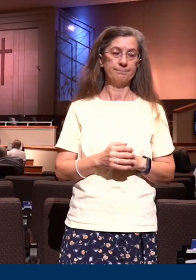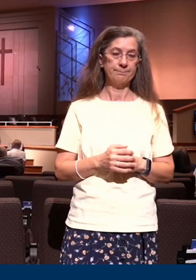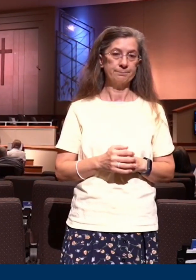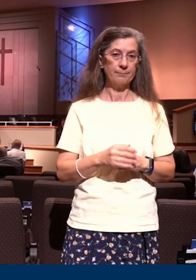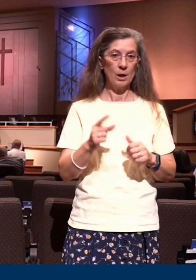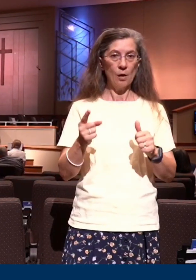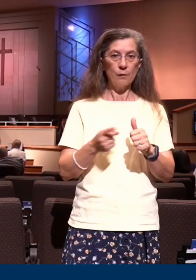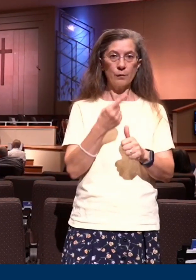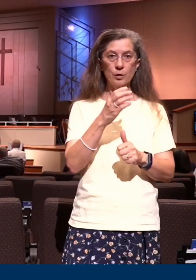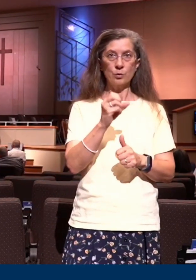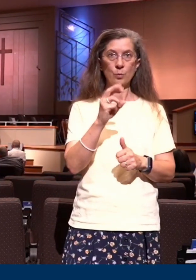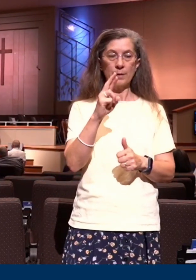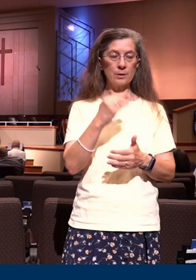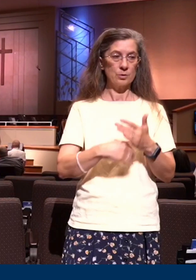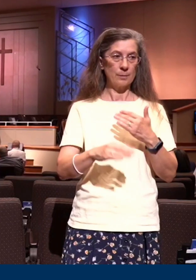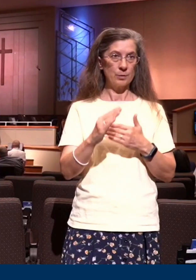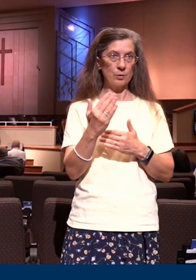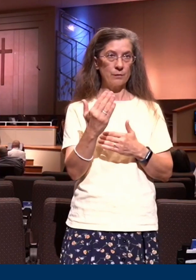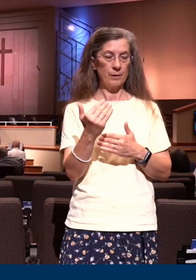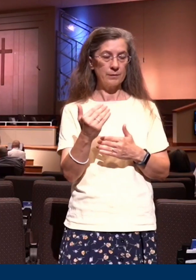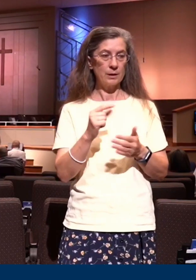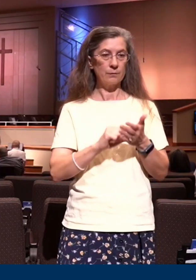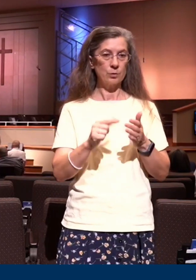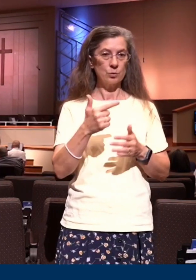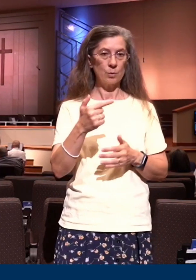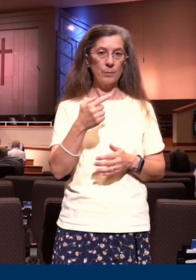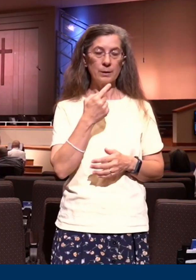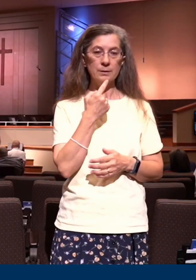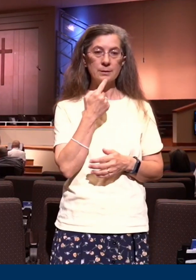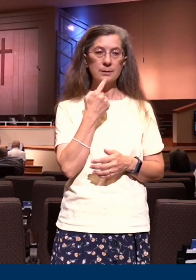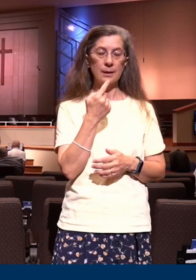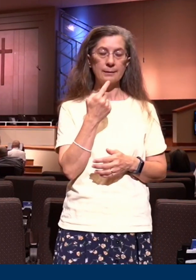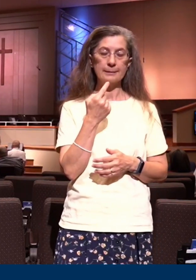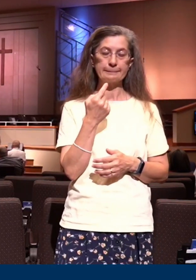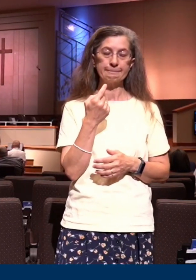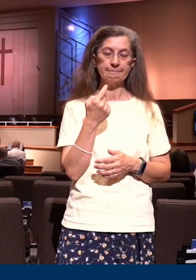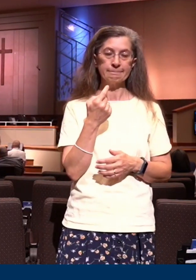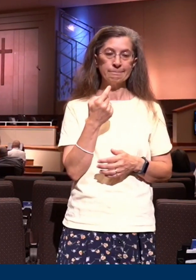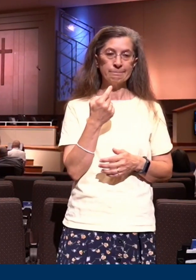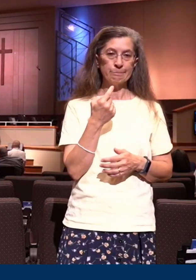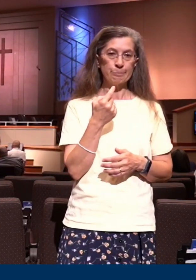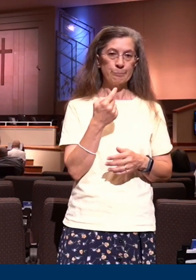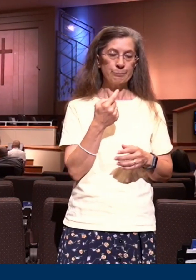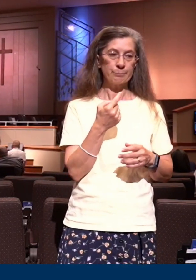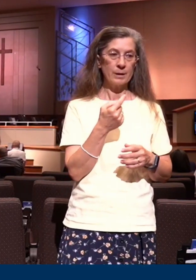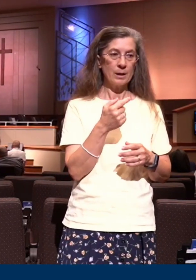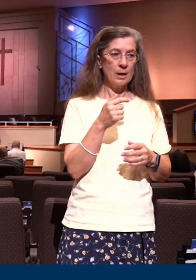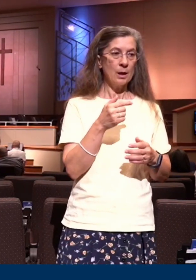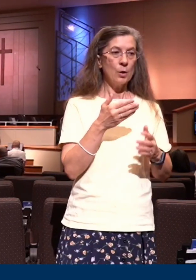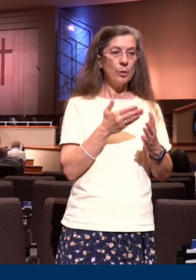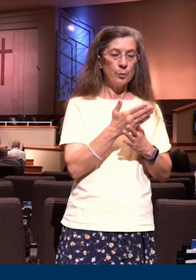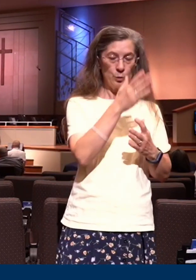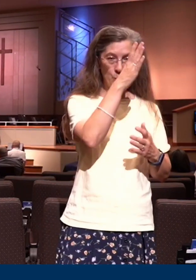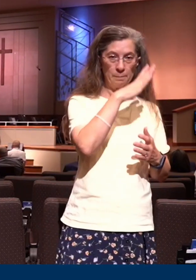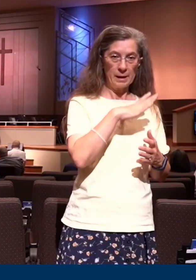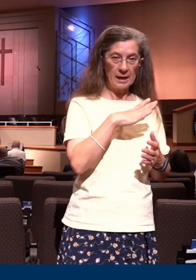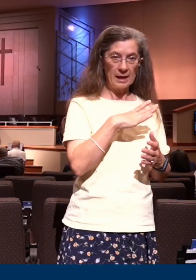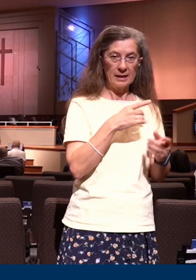15 verse 21 says it this way, For since by man came death, by man also came the